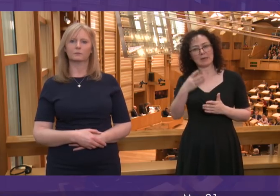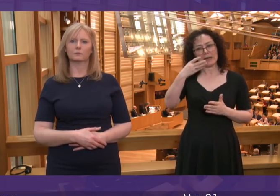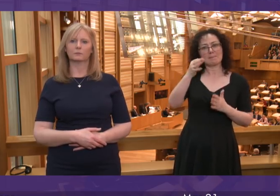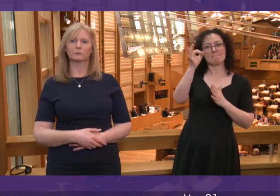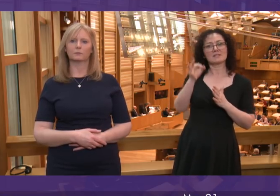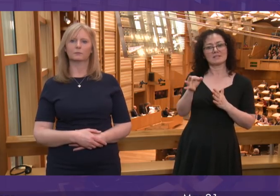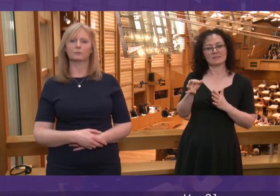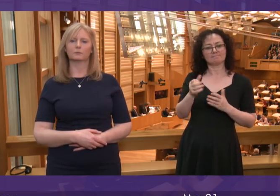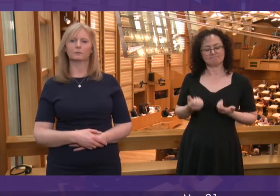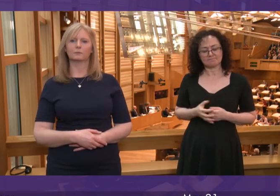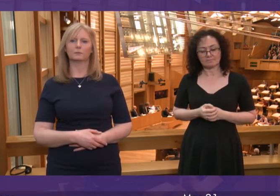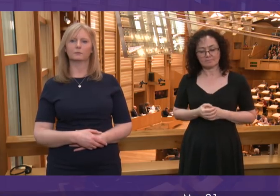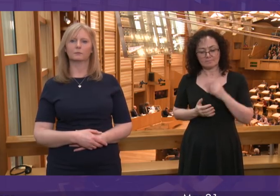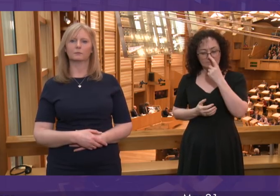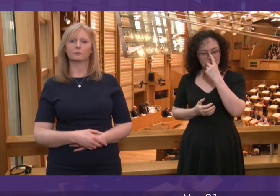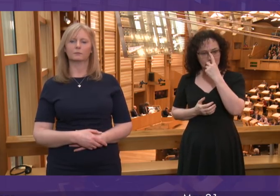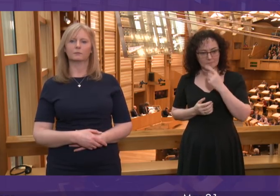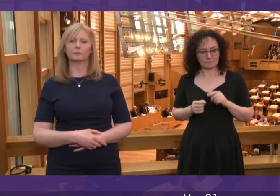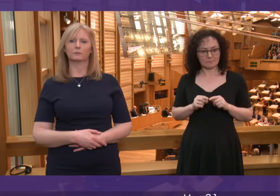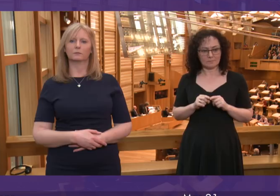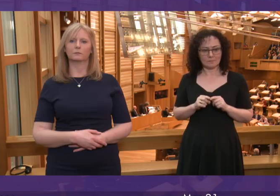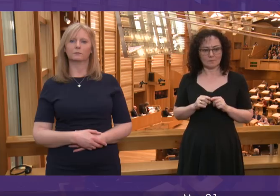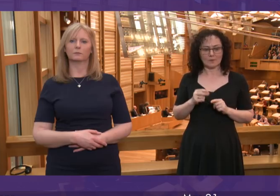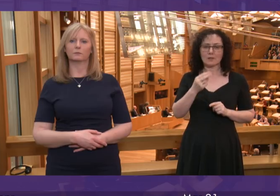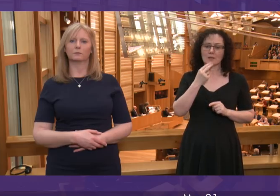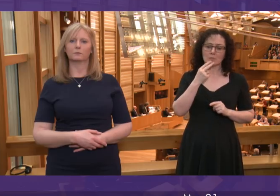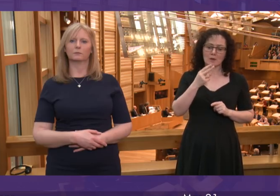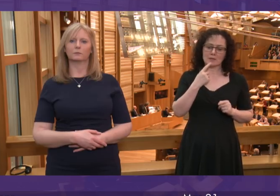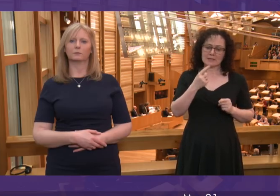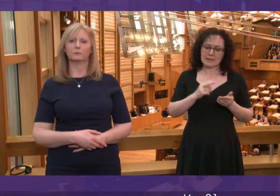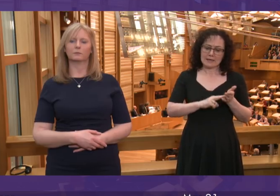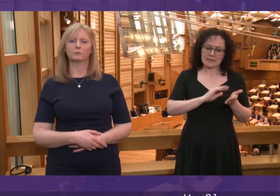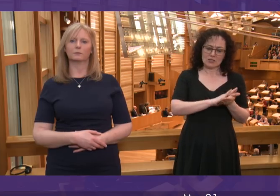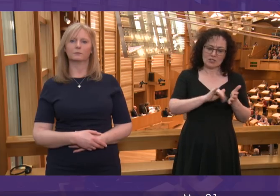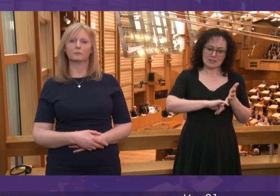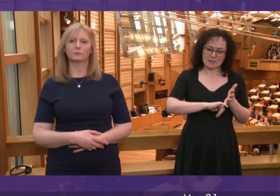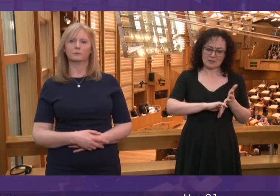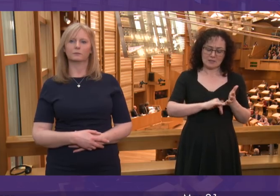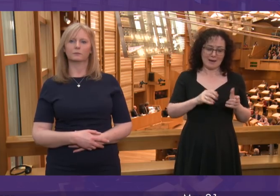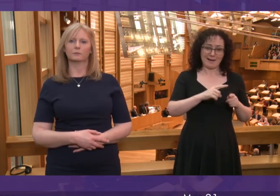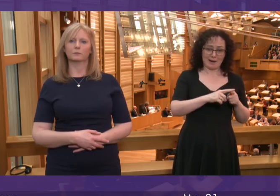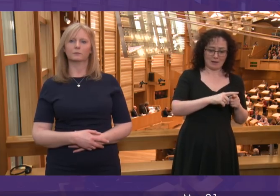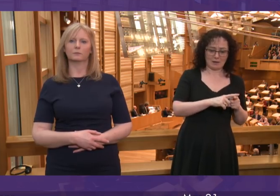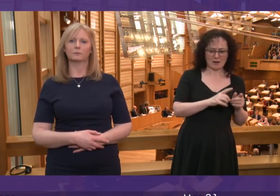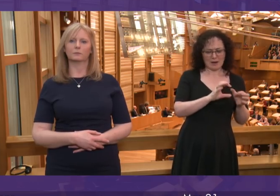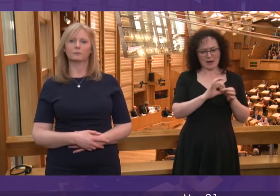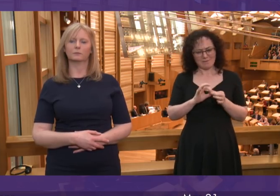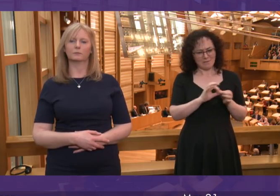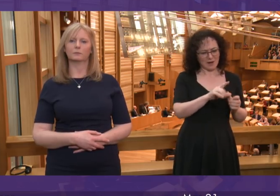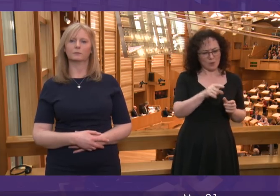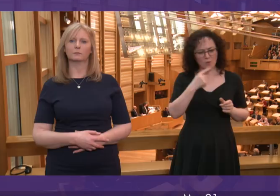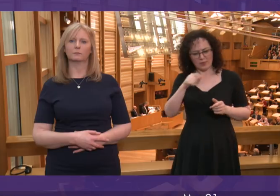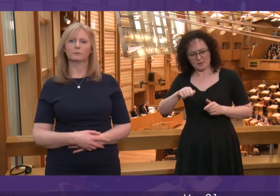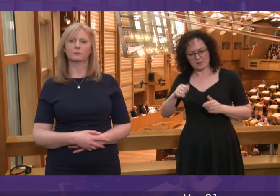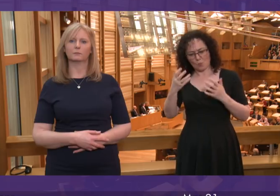stated that charities and hospices are included in the funding provided to NHS England to cover costs of the increase, but Chas say similar commitments have